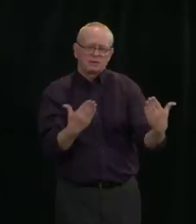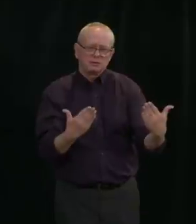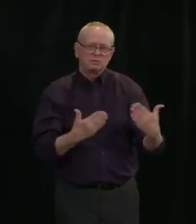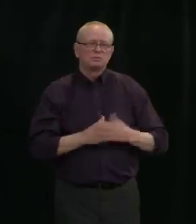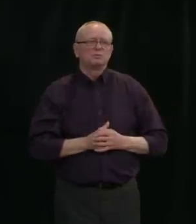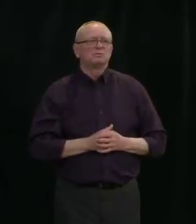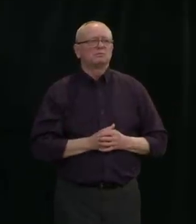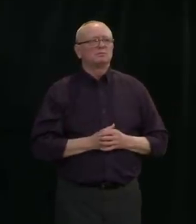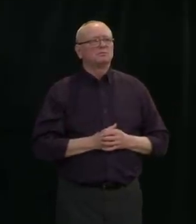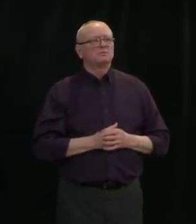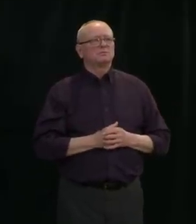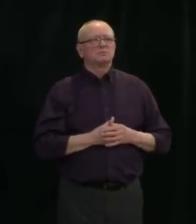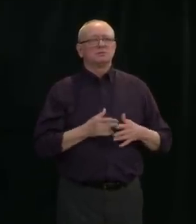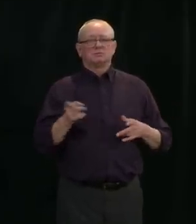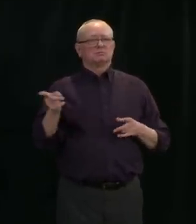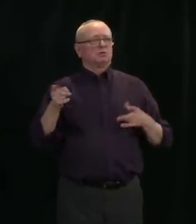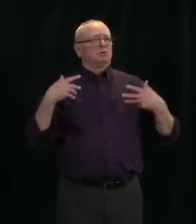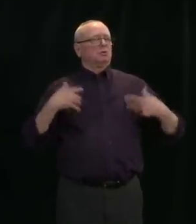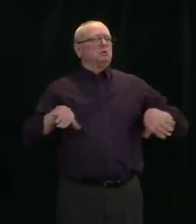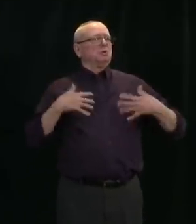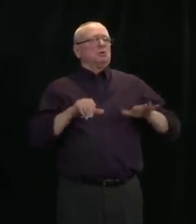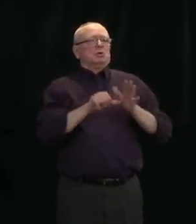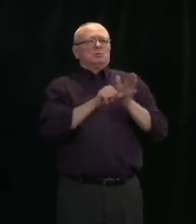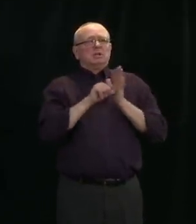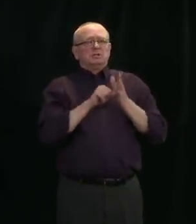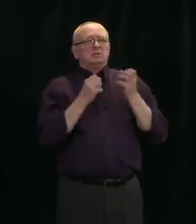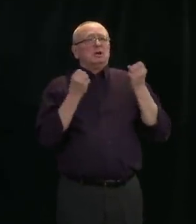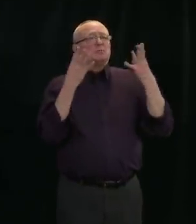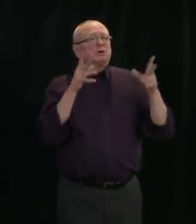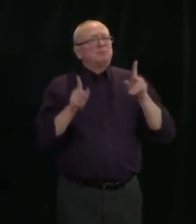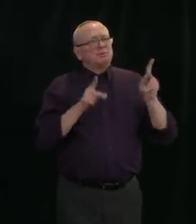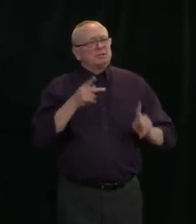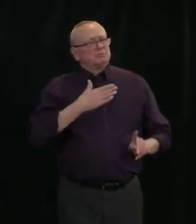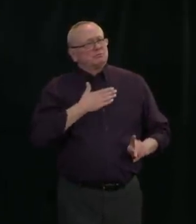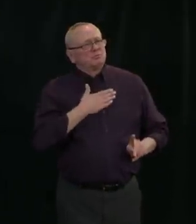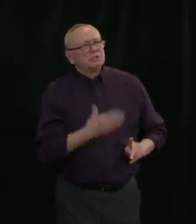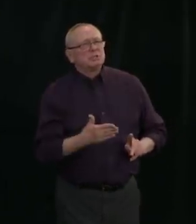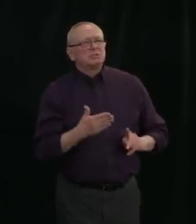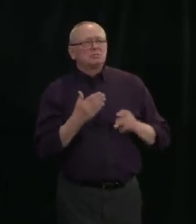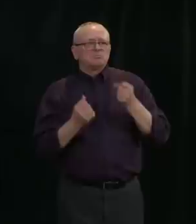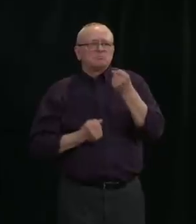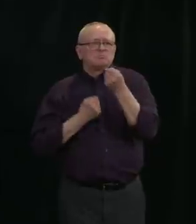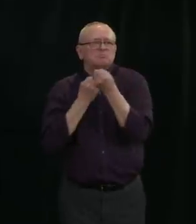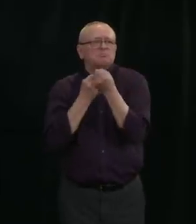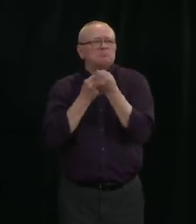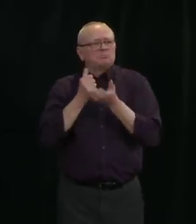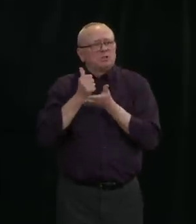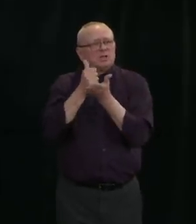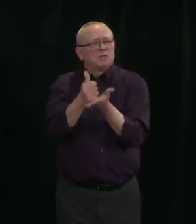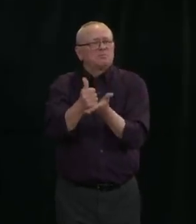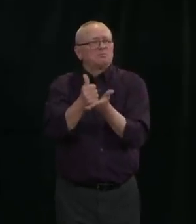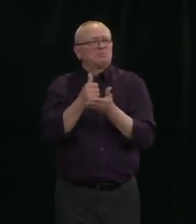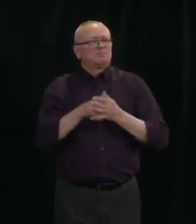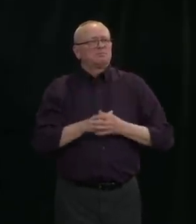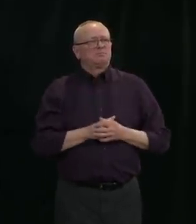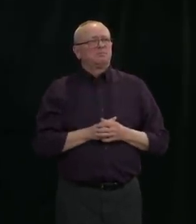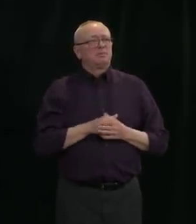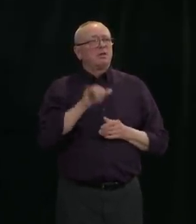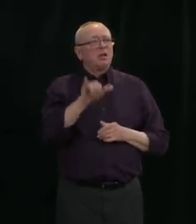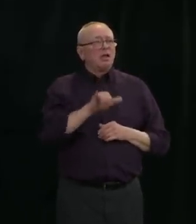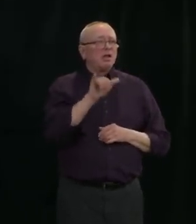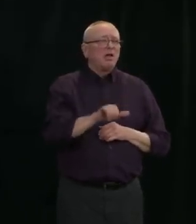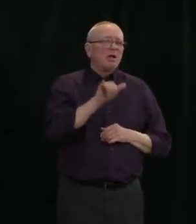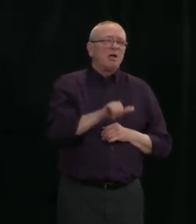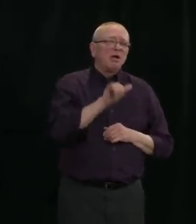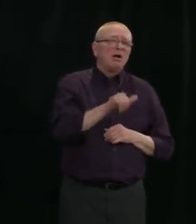the fight, sitting at home and doing nothing does not come easy to Albertans, we have Canada's youngest population, and a lot